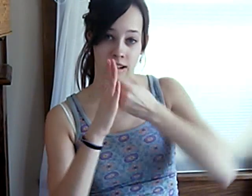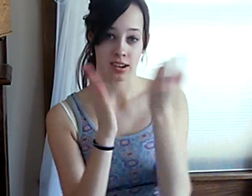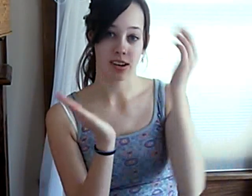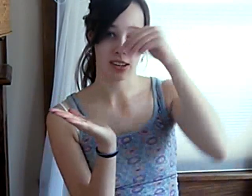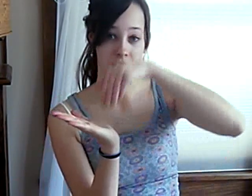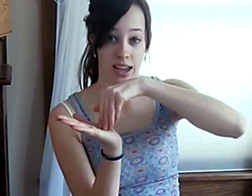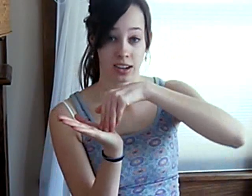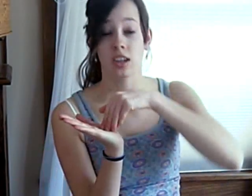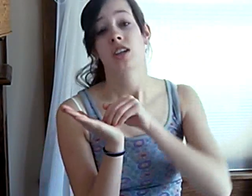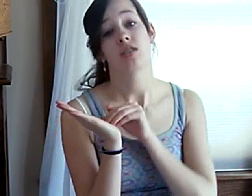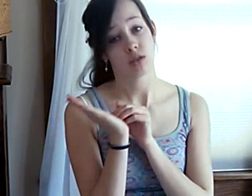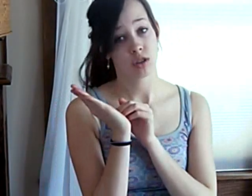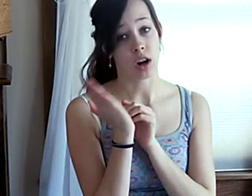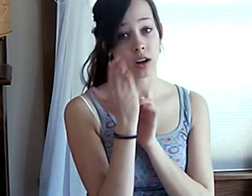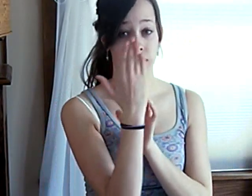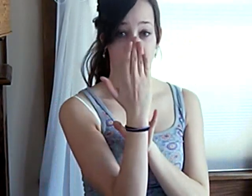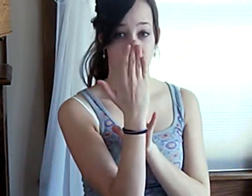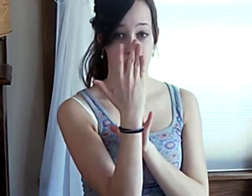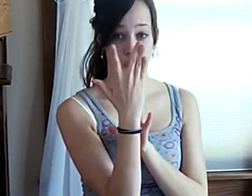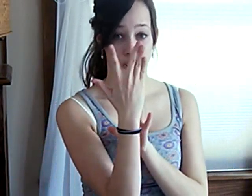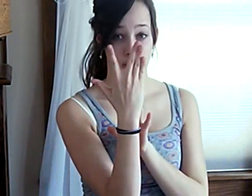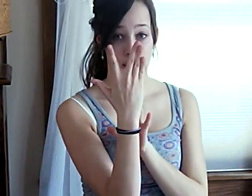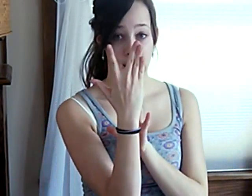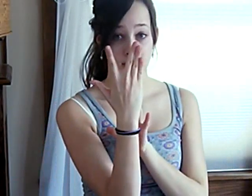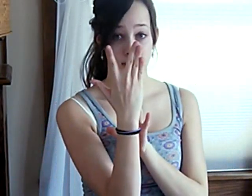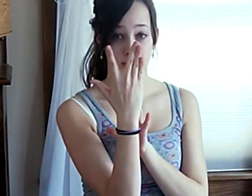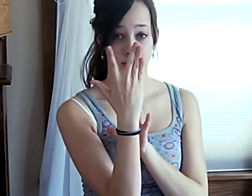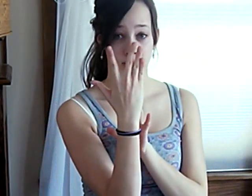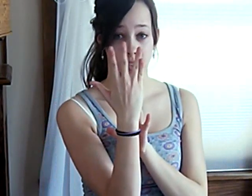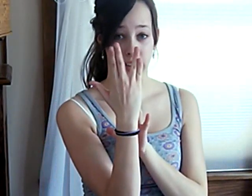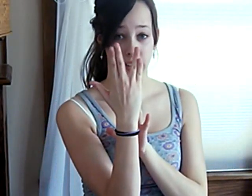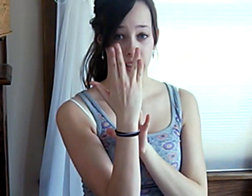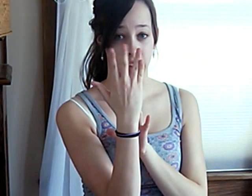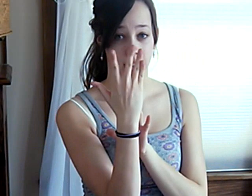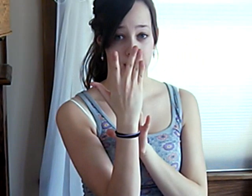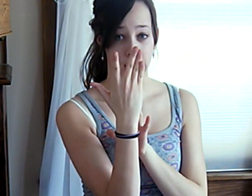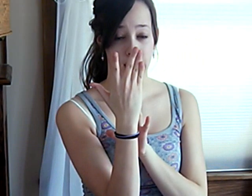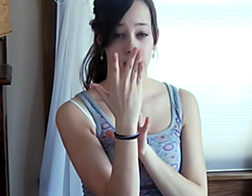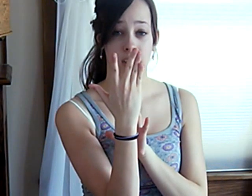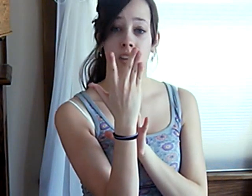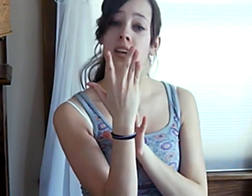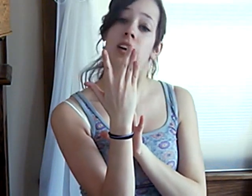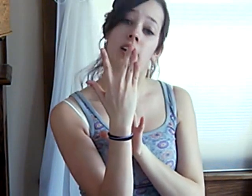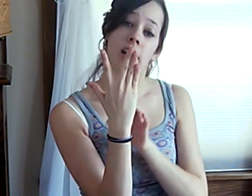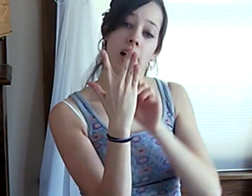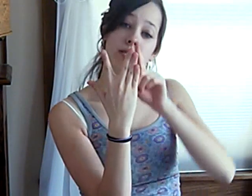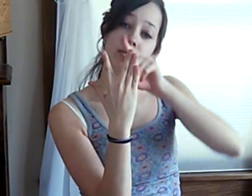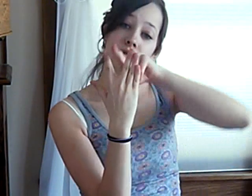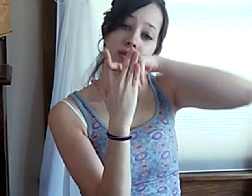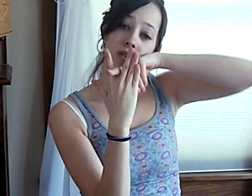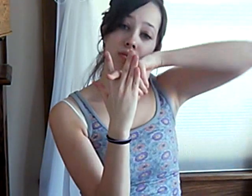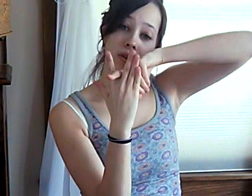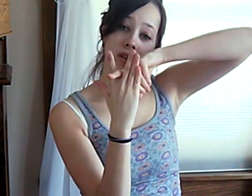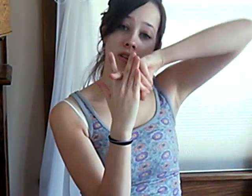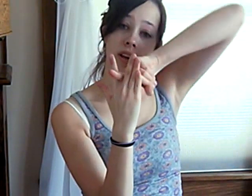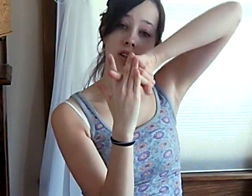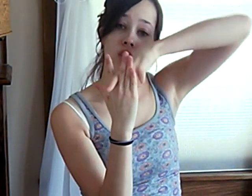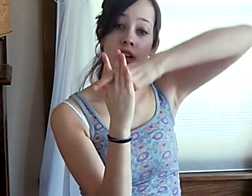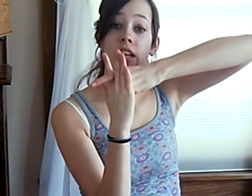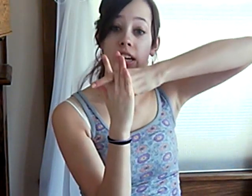again. So, start, go like that, not like that, like that, and then put your finger in the middle and turn it like